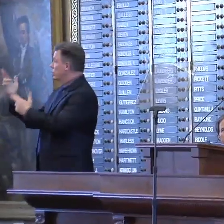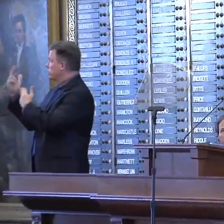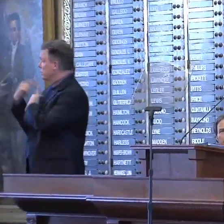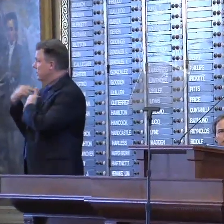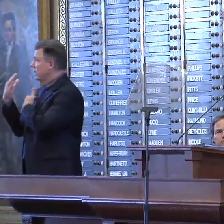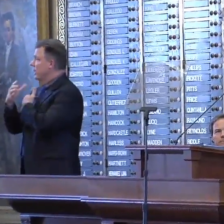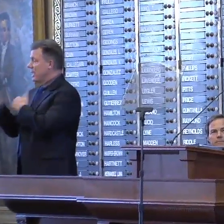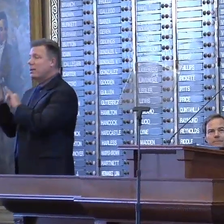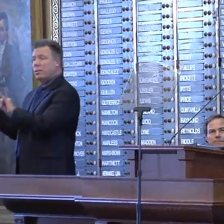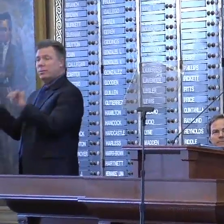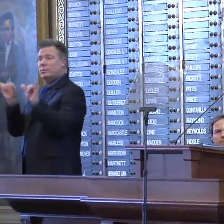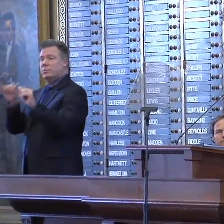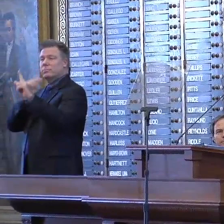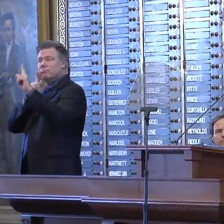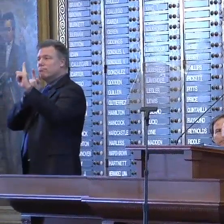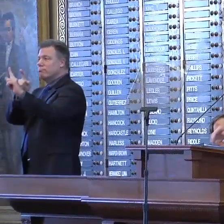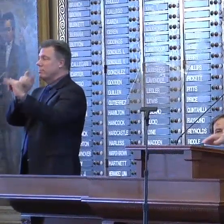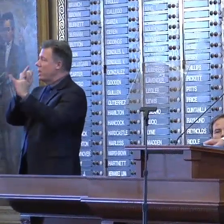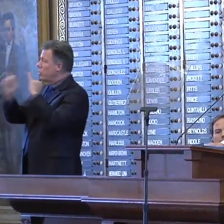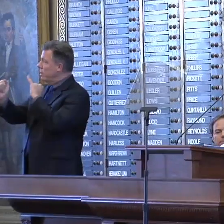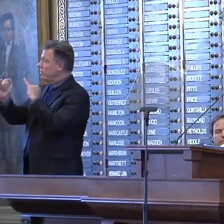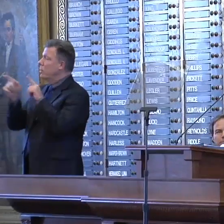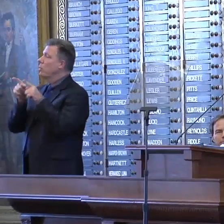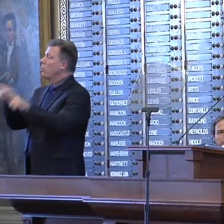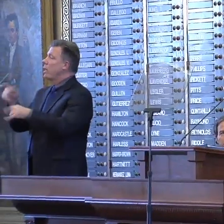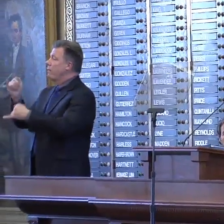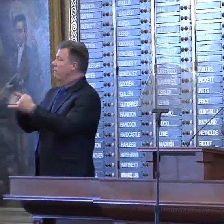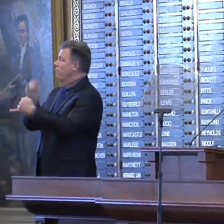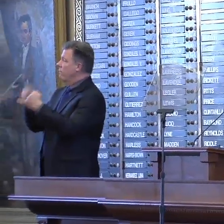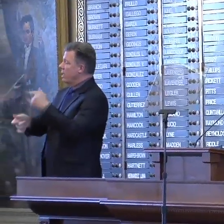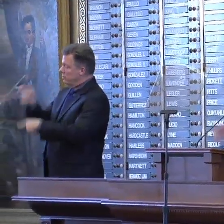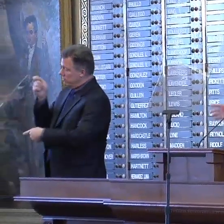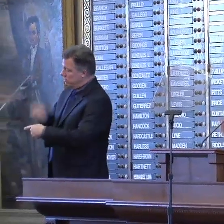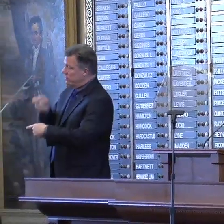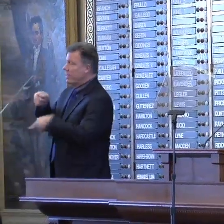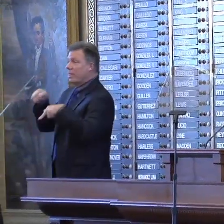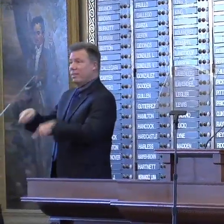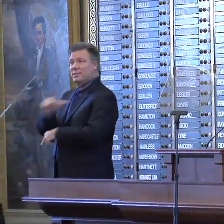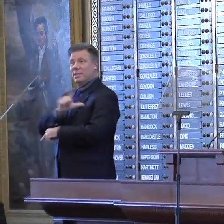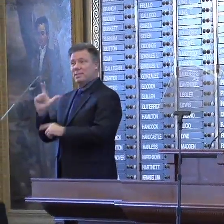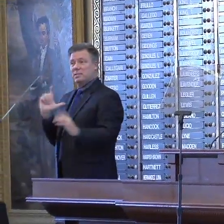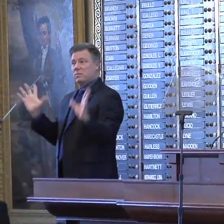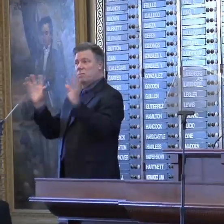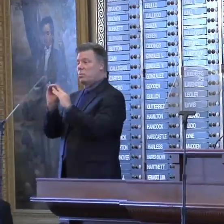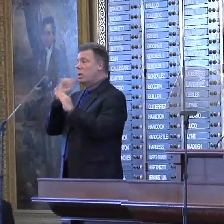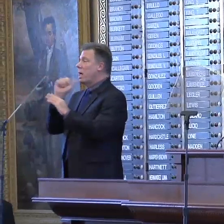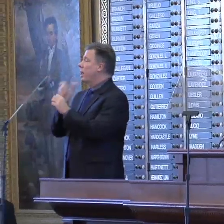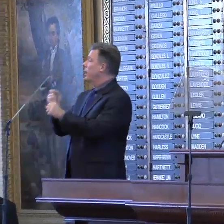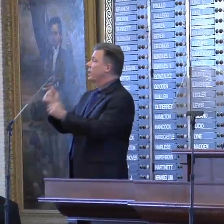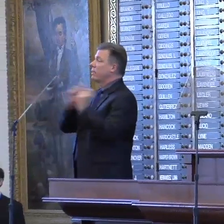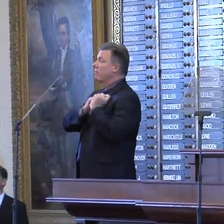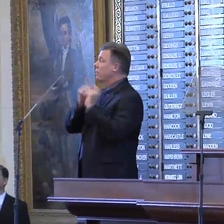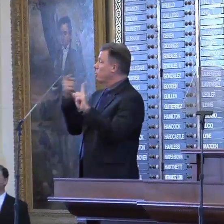shared outcomes. When the final gavel sounds this legislative session, we're not going to get points for our